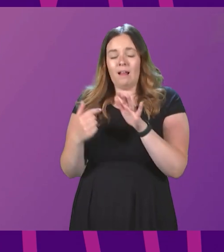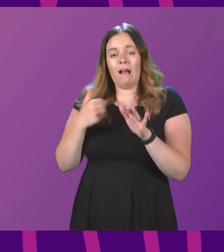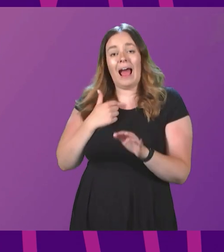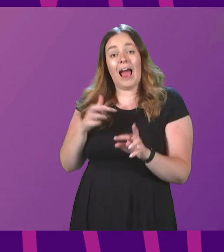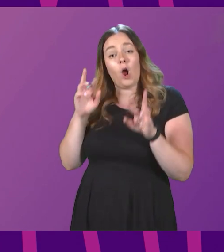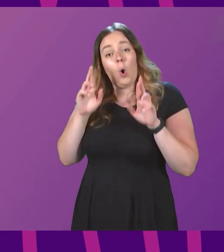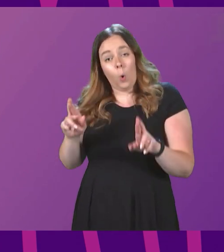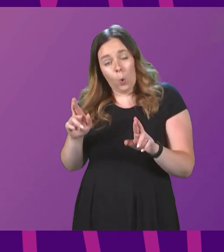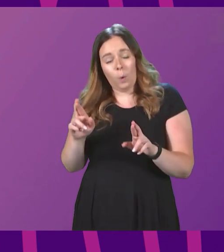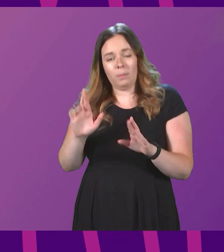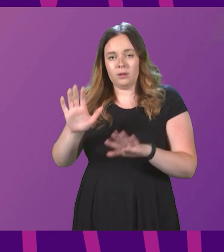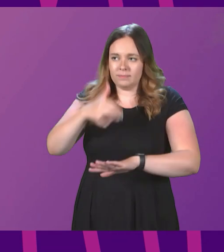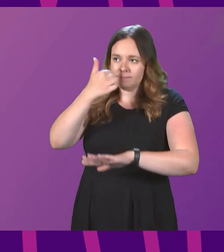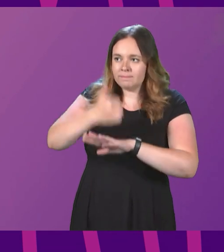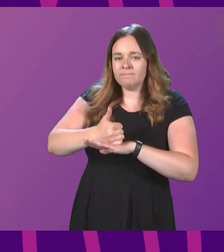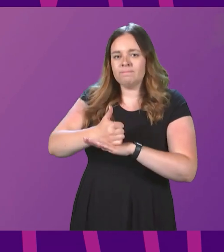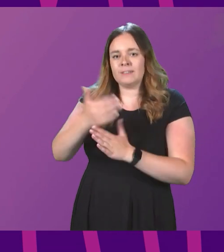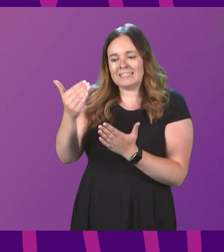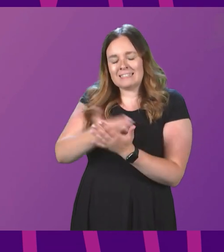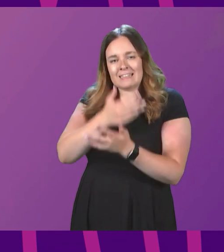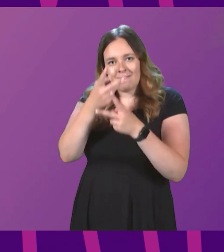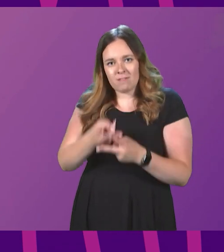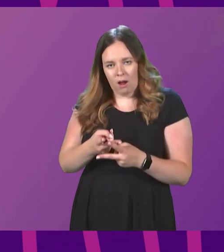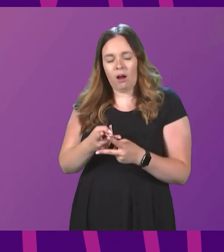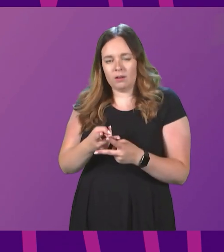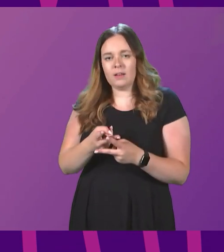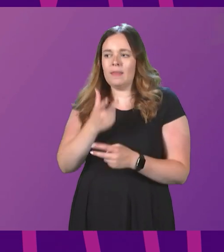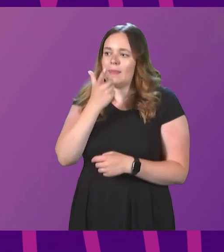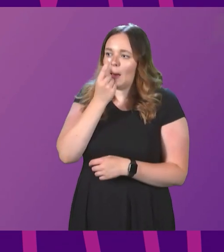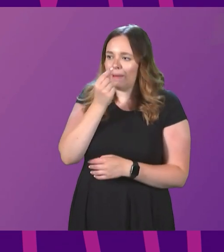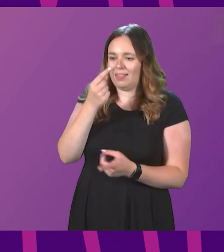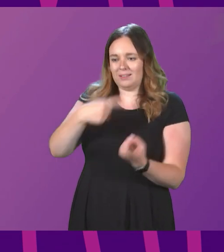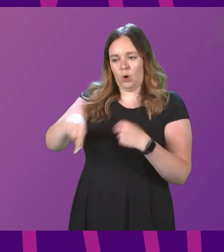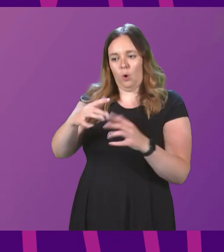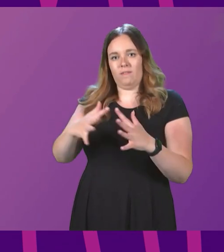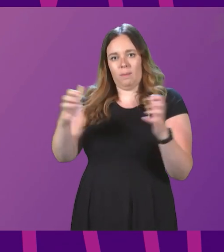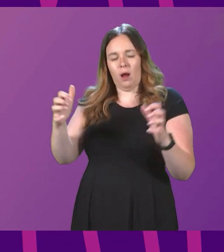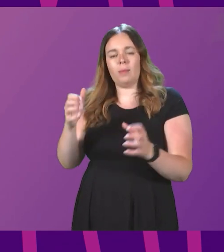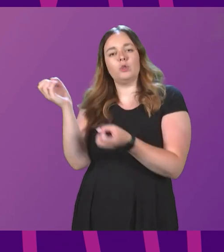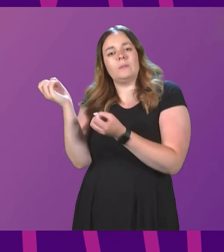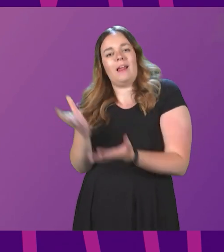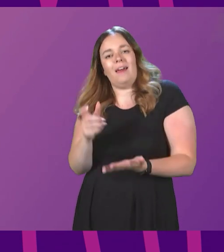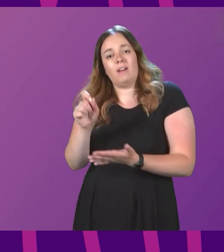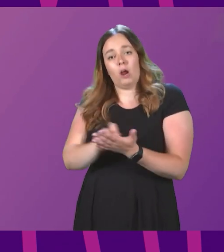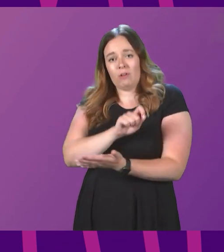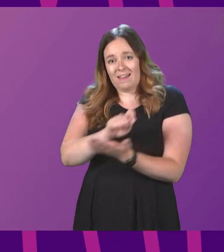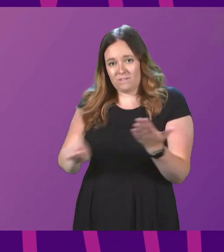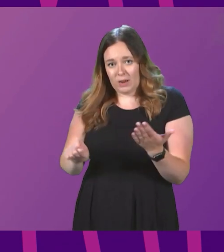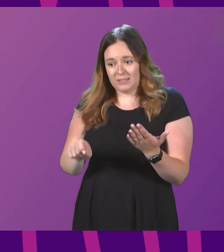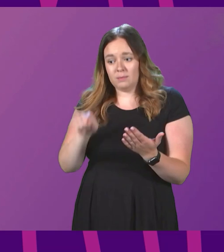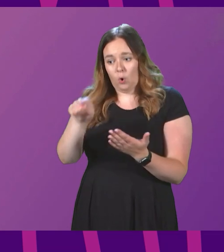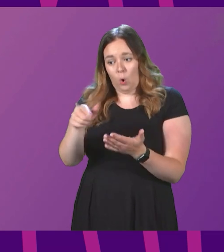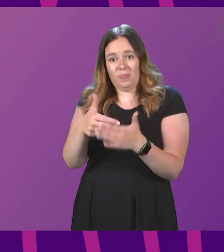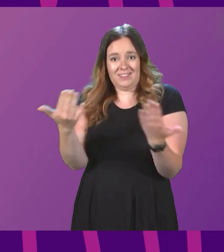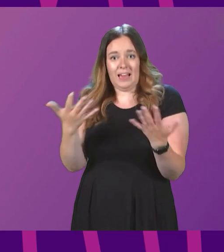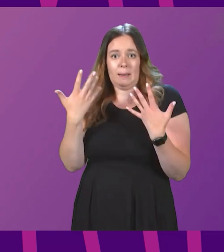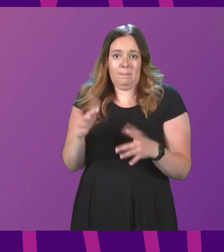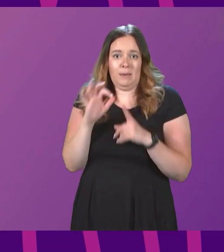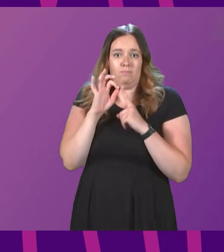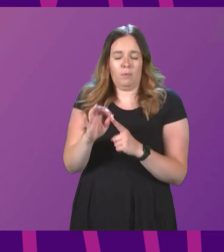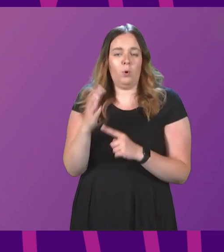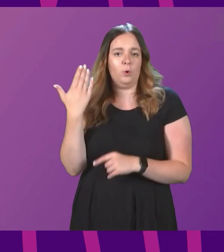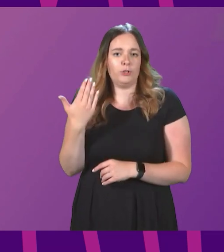hope, establish and safeguard the ability of this parliament to deliver a referendum on the date proposed.